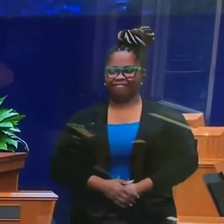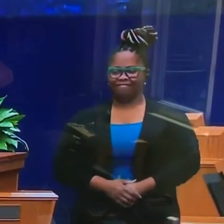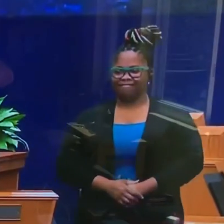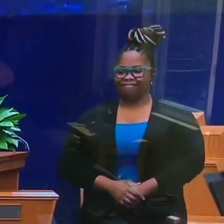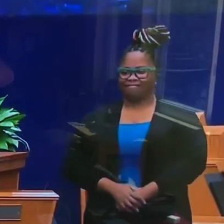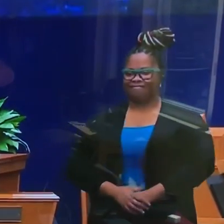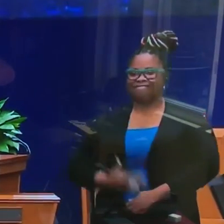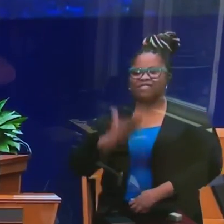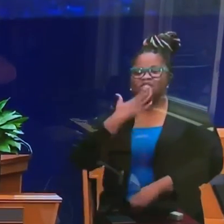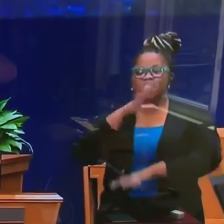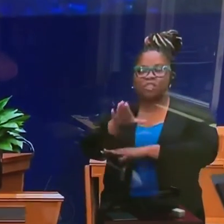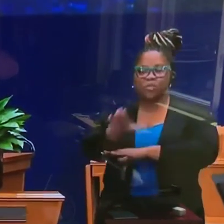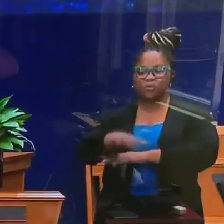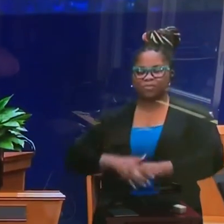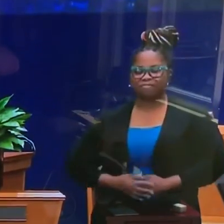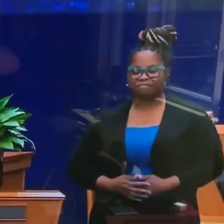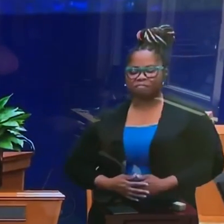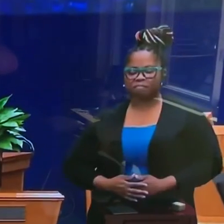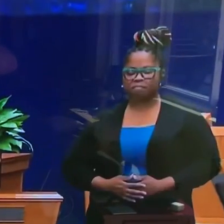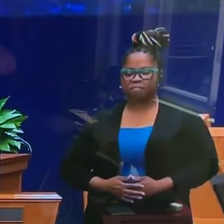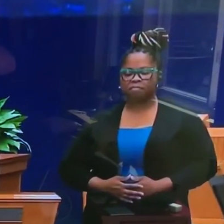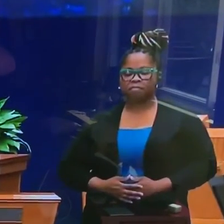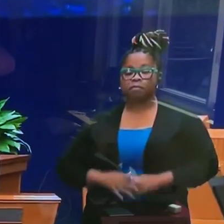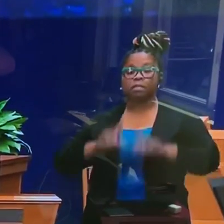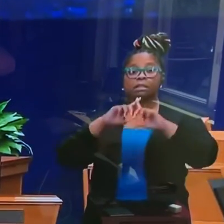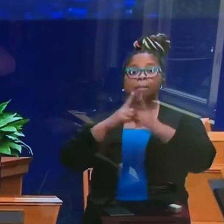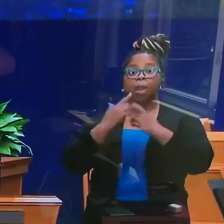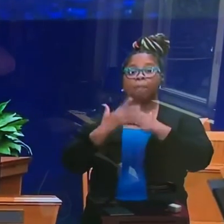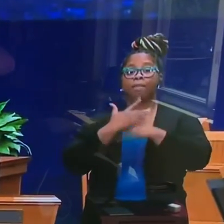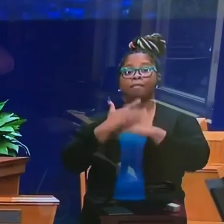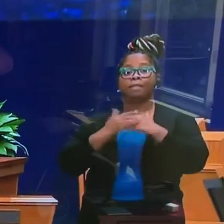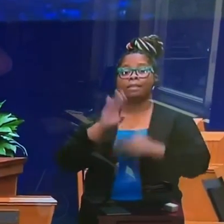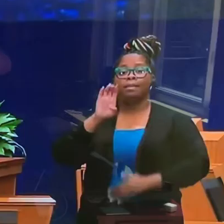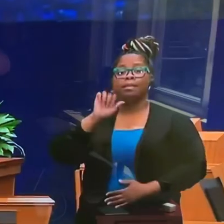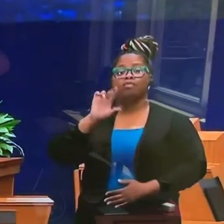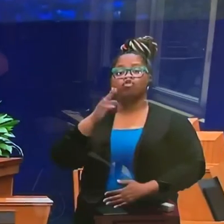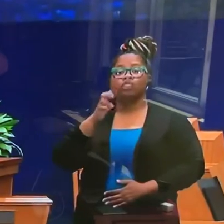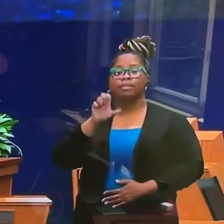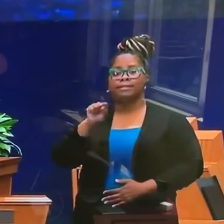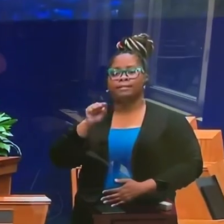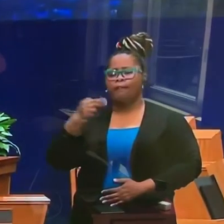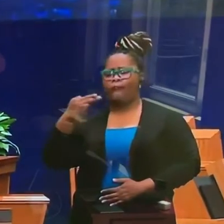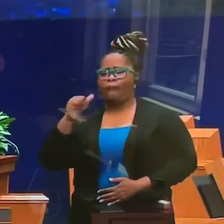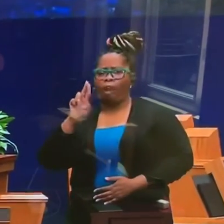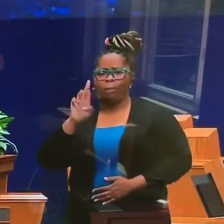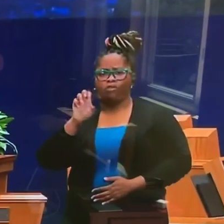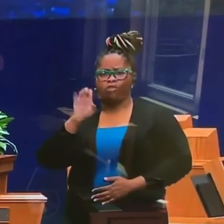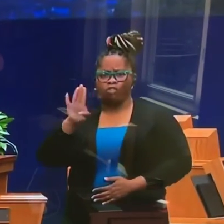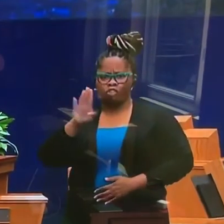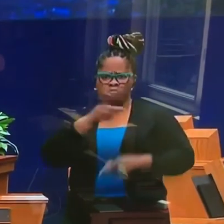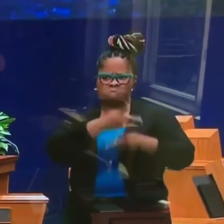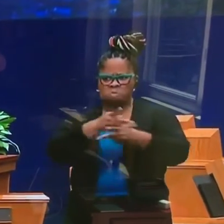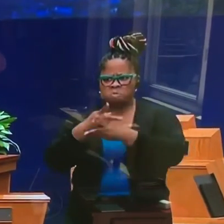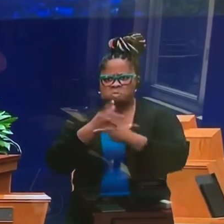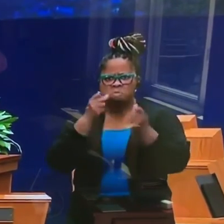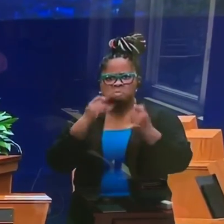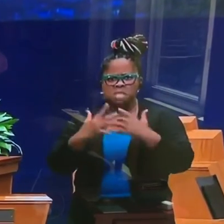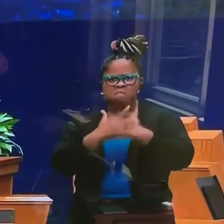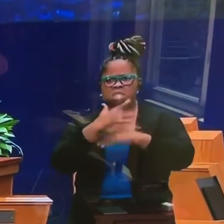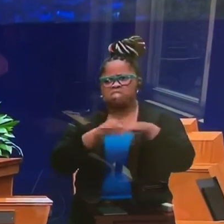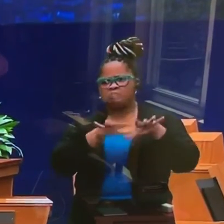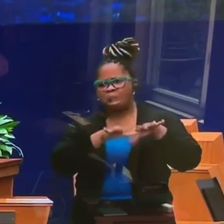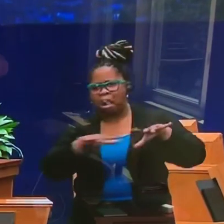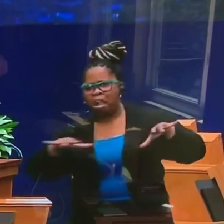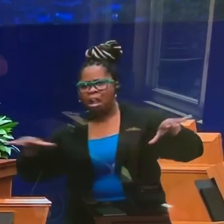Good afternoon. The Department of Beaches and Harbours operates and maintains many beaches along 25 miles of